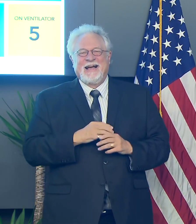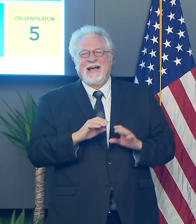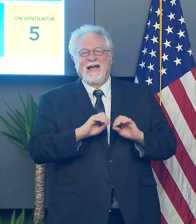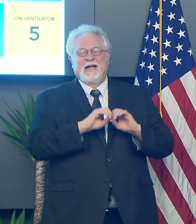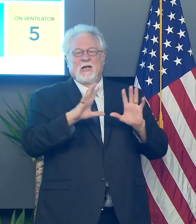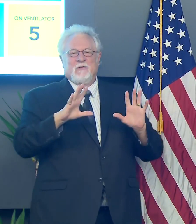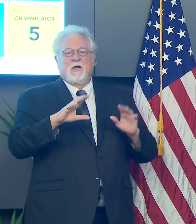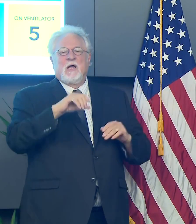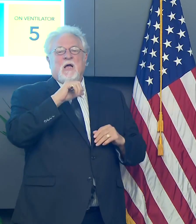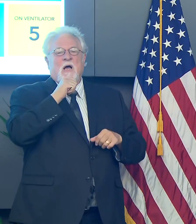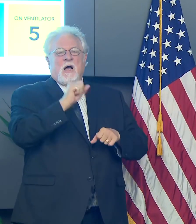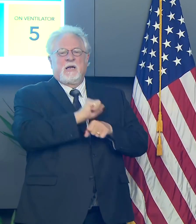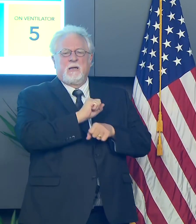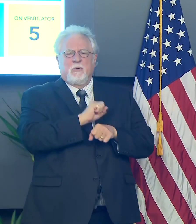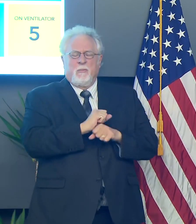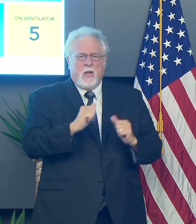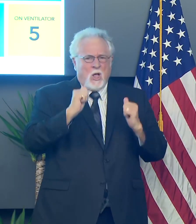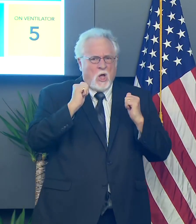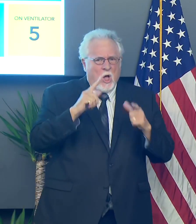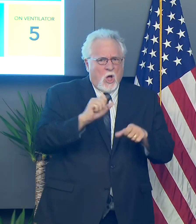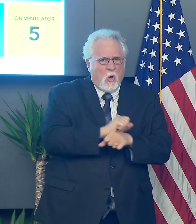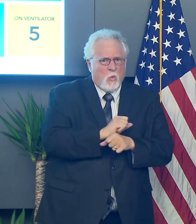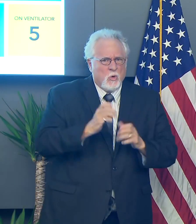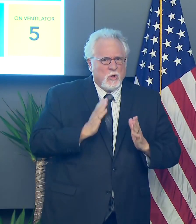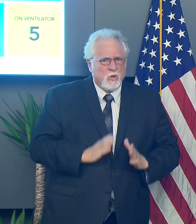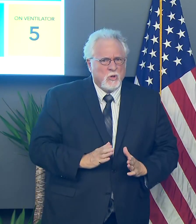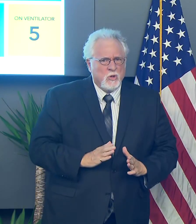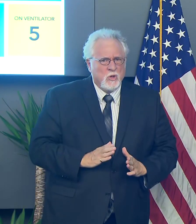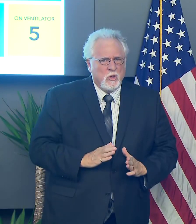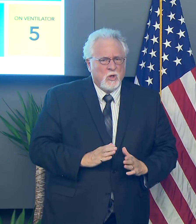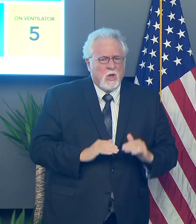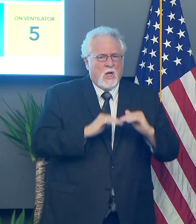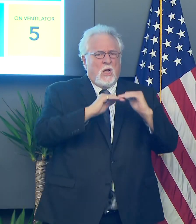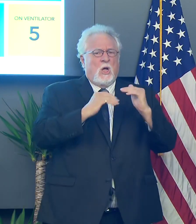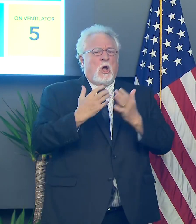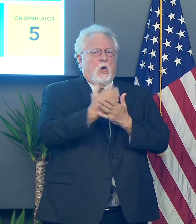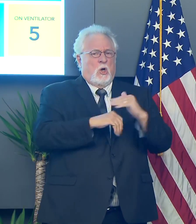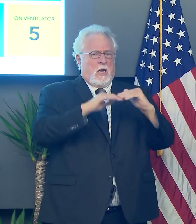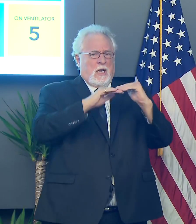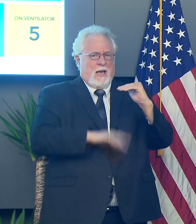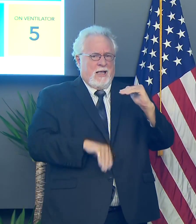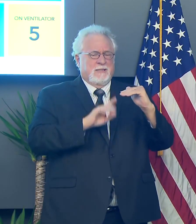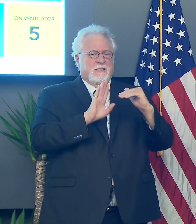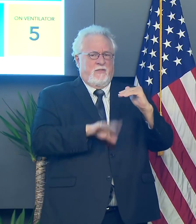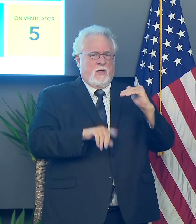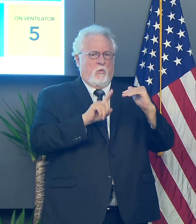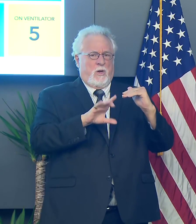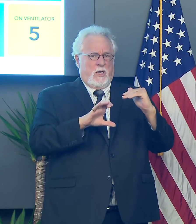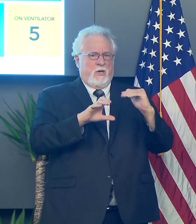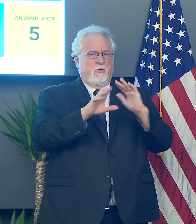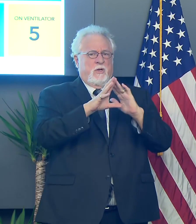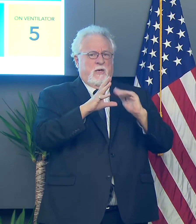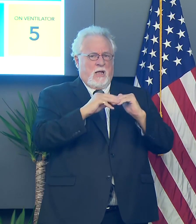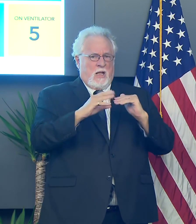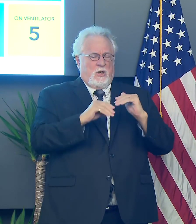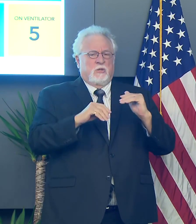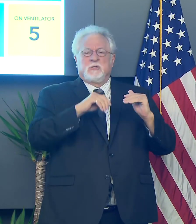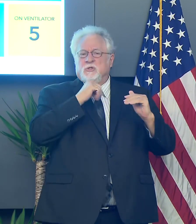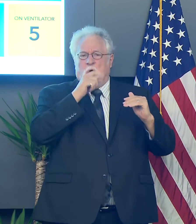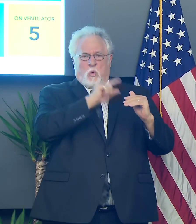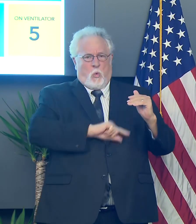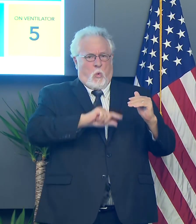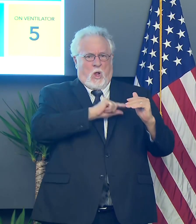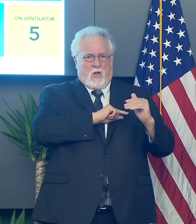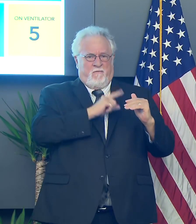on unemployment, are all workers who earn less than $100 in state benefits, they don't qualify for actually